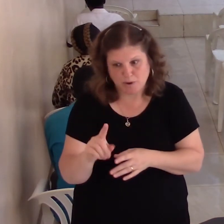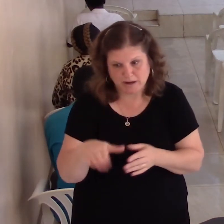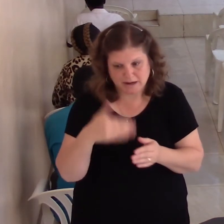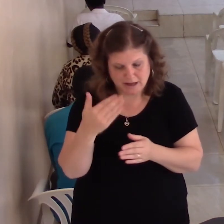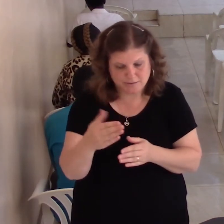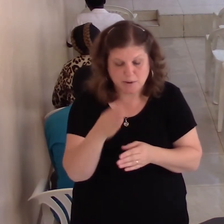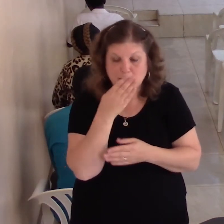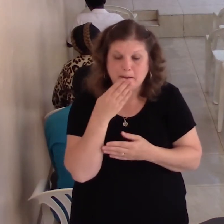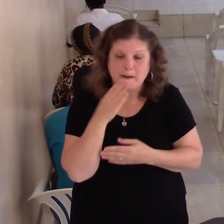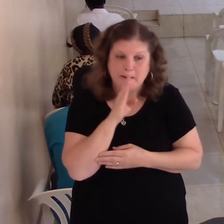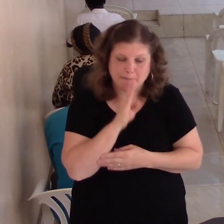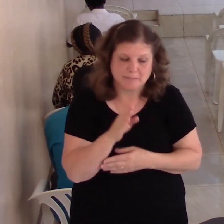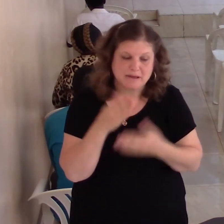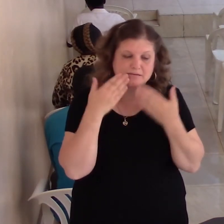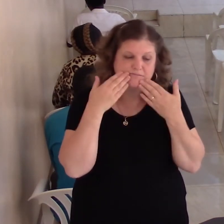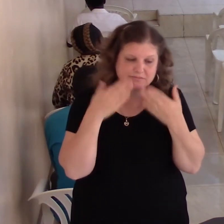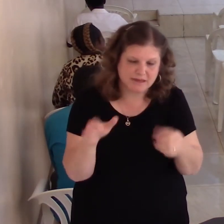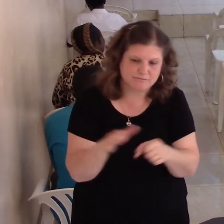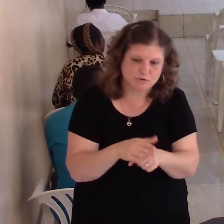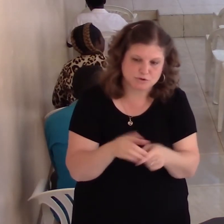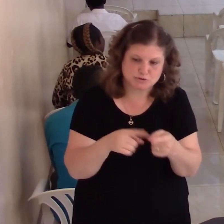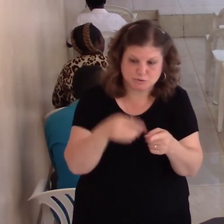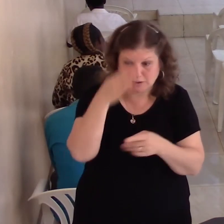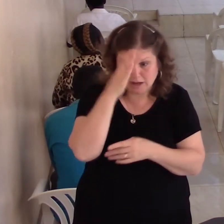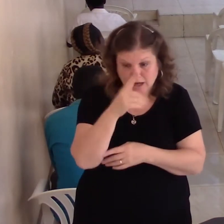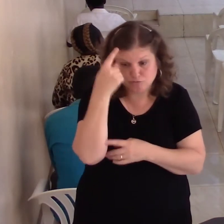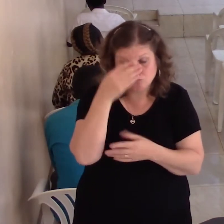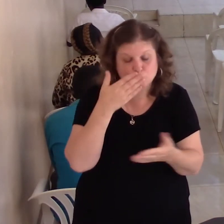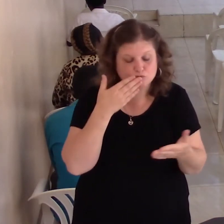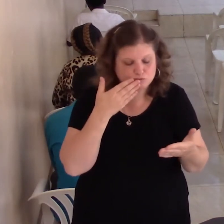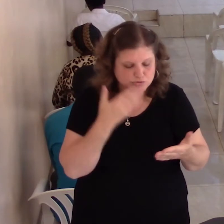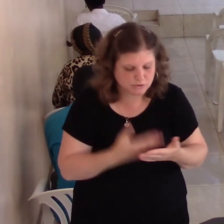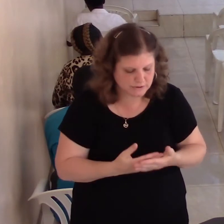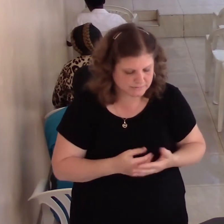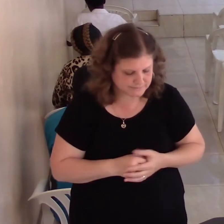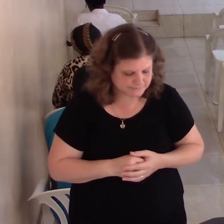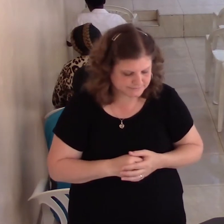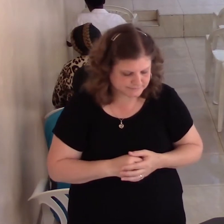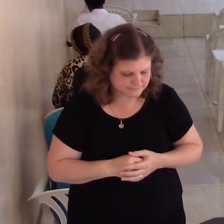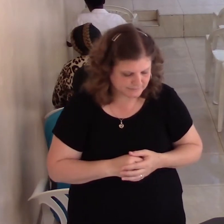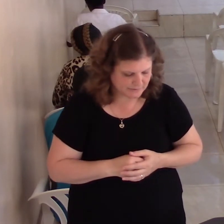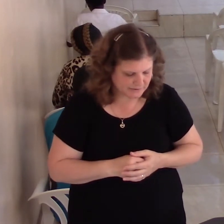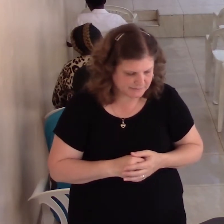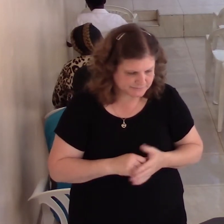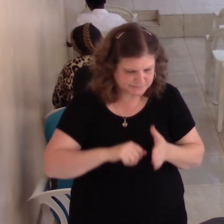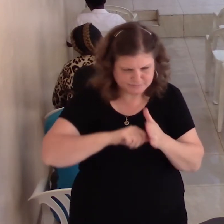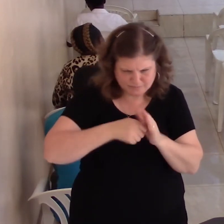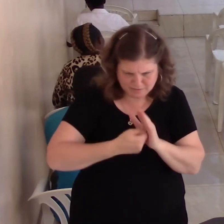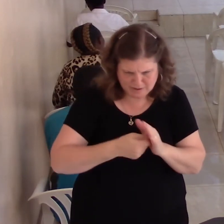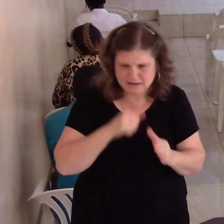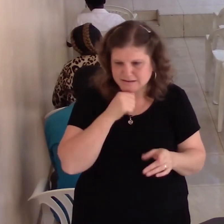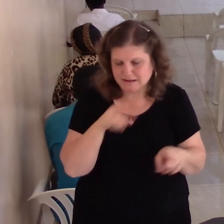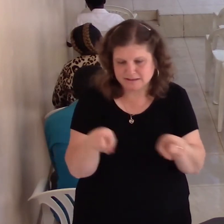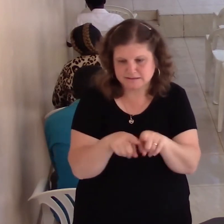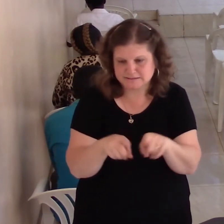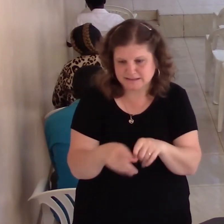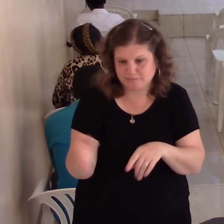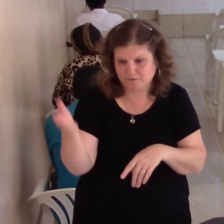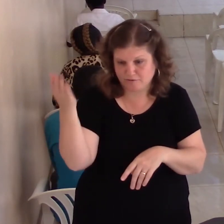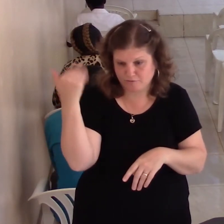to God for us through this. But you know, even though there's not a boundary that's not as much as there was before, we're still in a partial outcome.